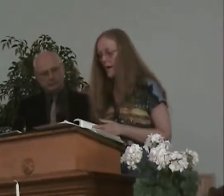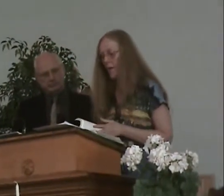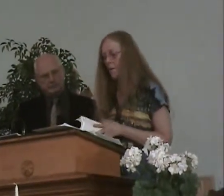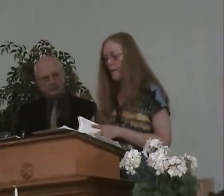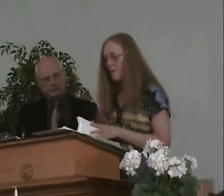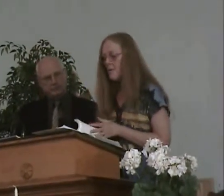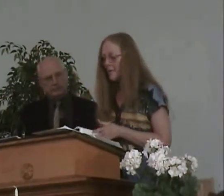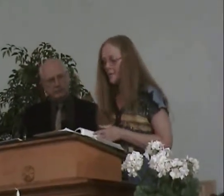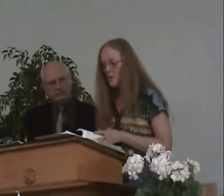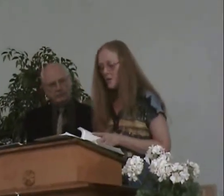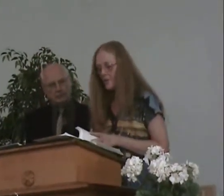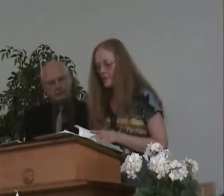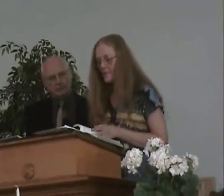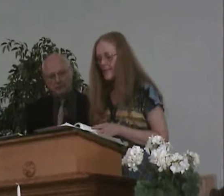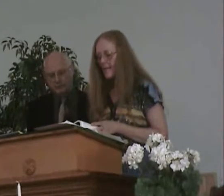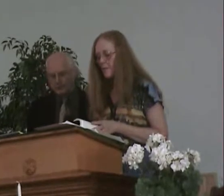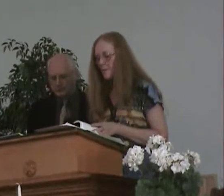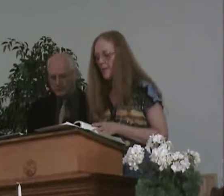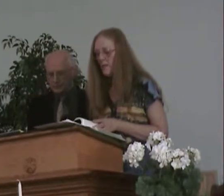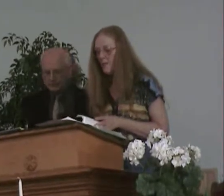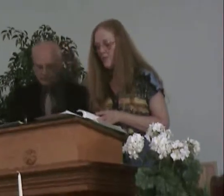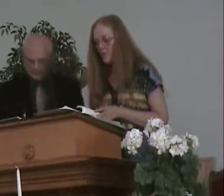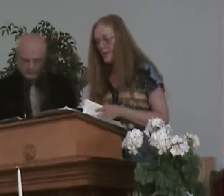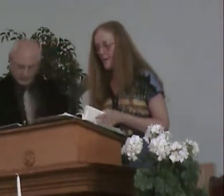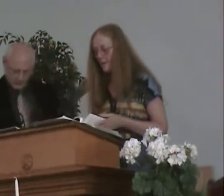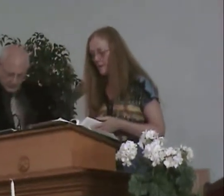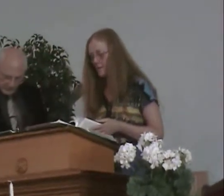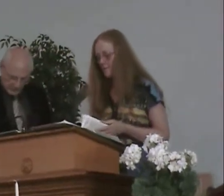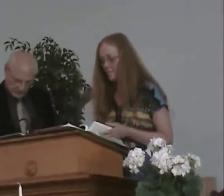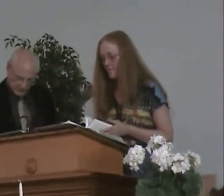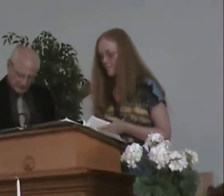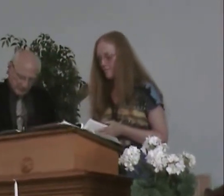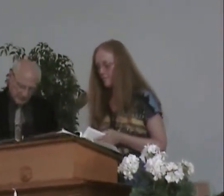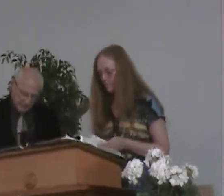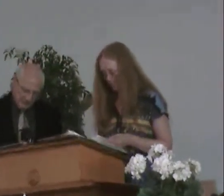And we're going to, I want everybody to turn here to 2 Peter 3.